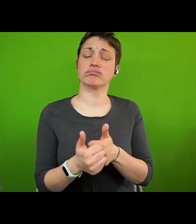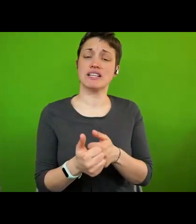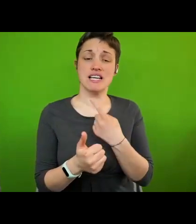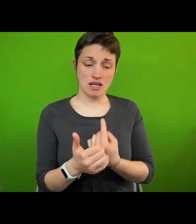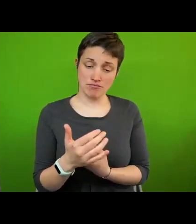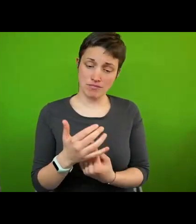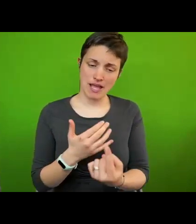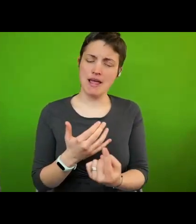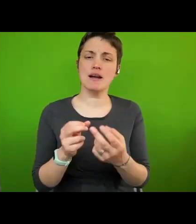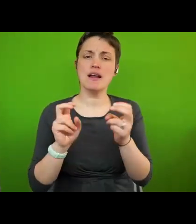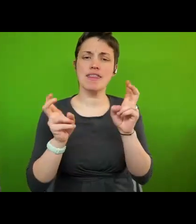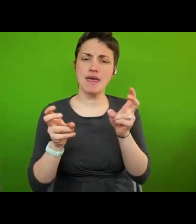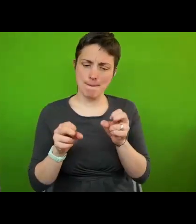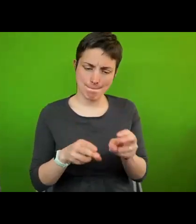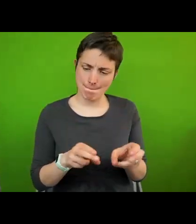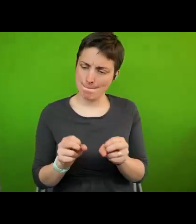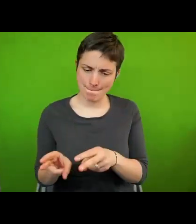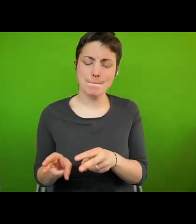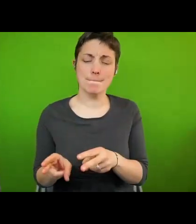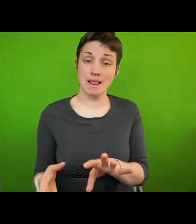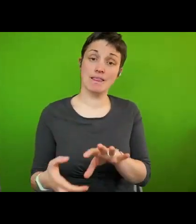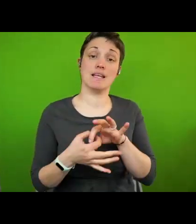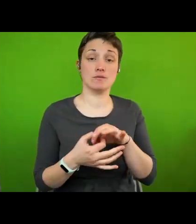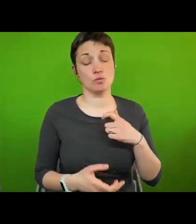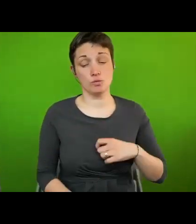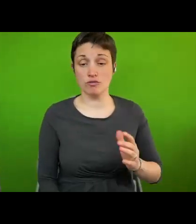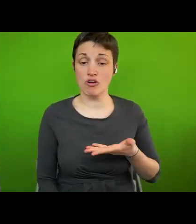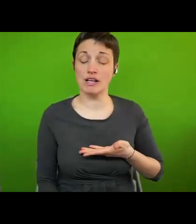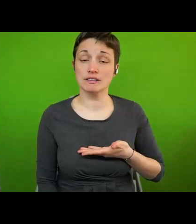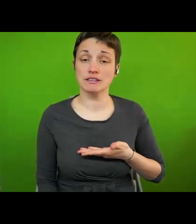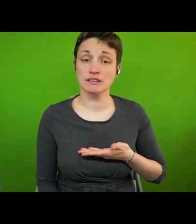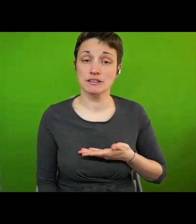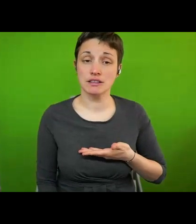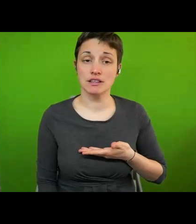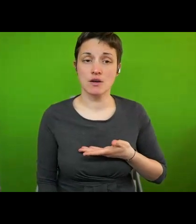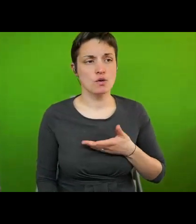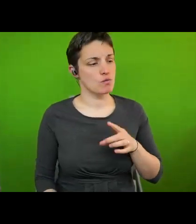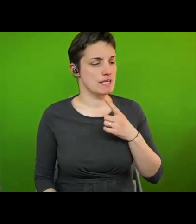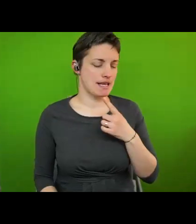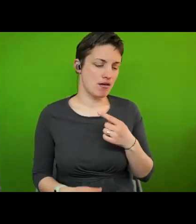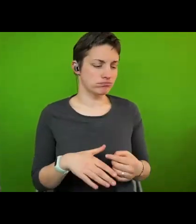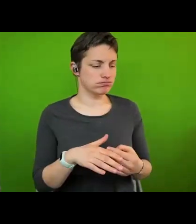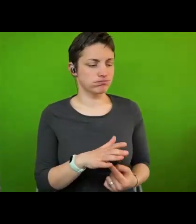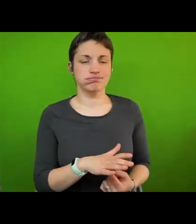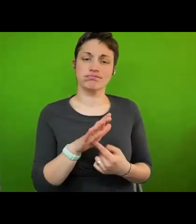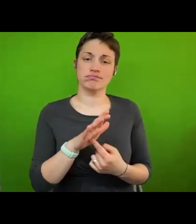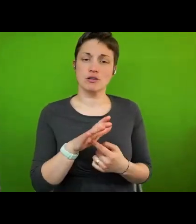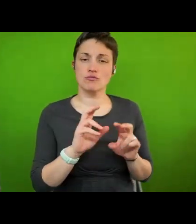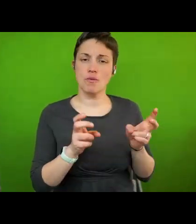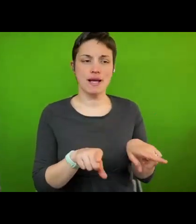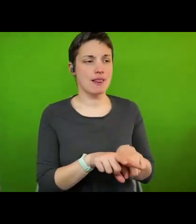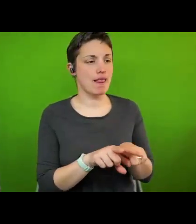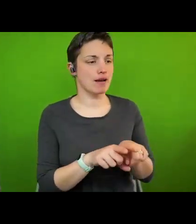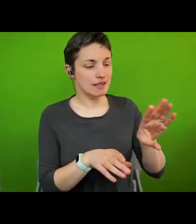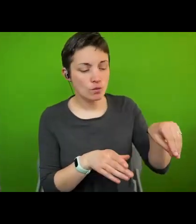thematic matters related to human rights highlighting topics such as inclusion or anti-racism or tolerance